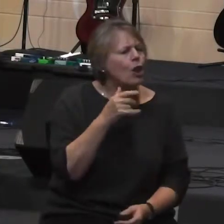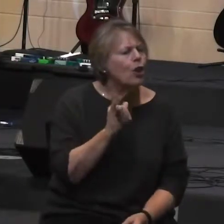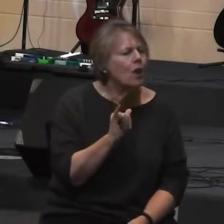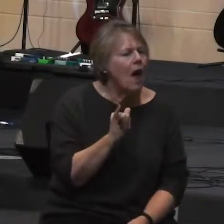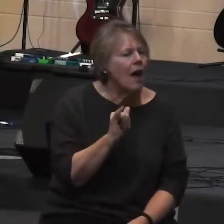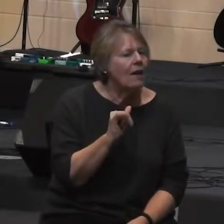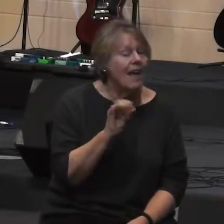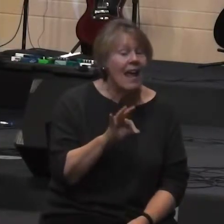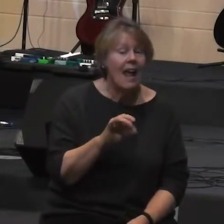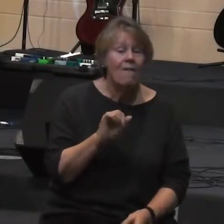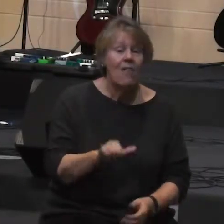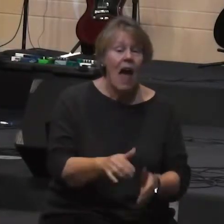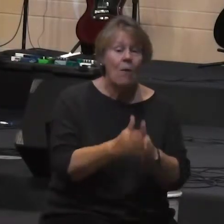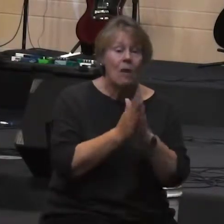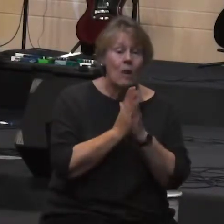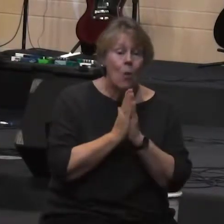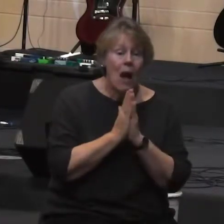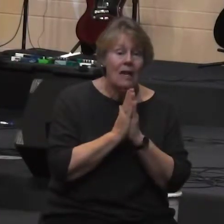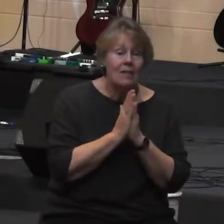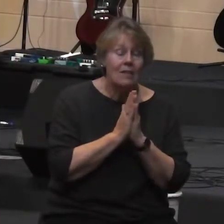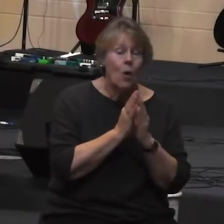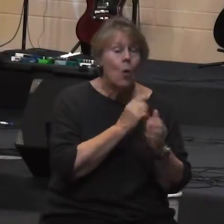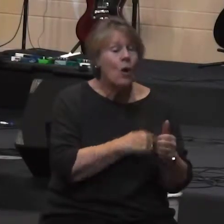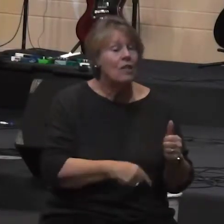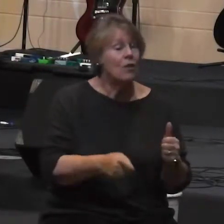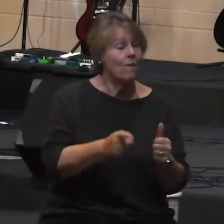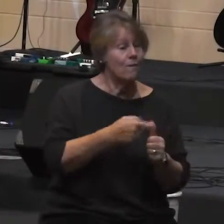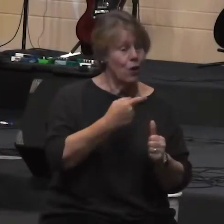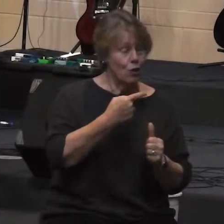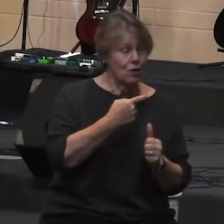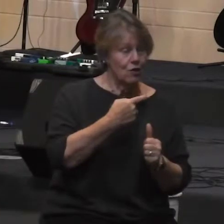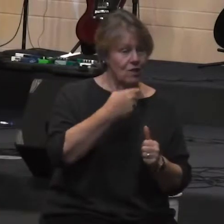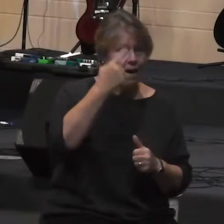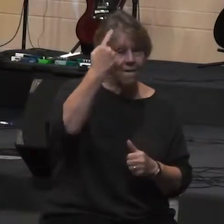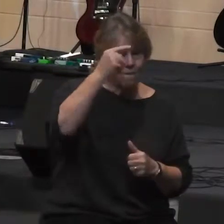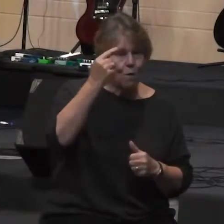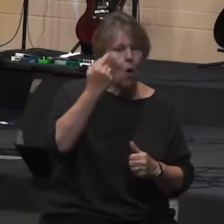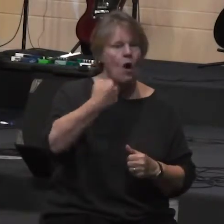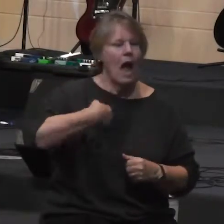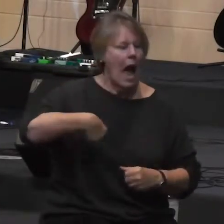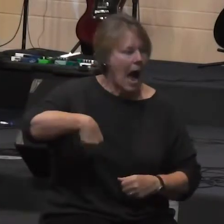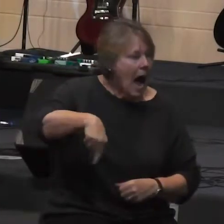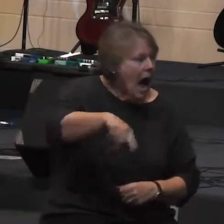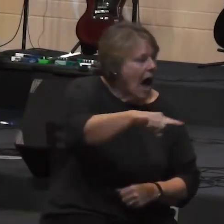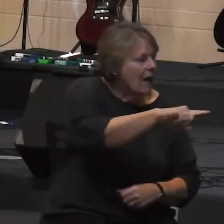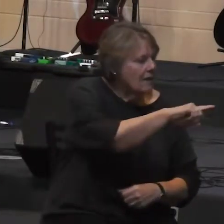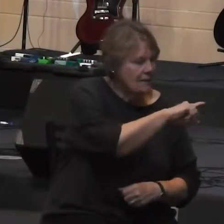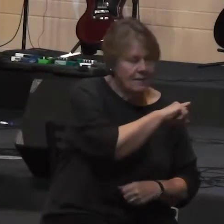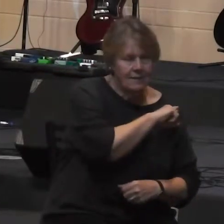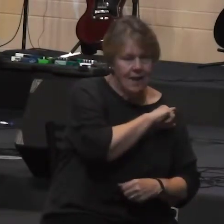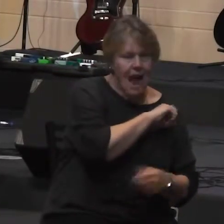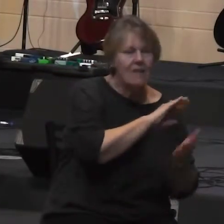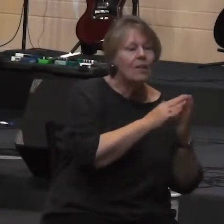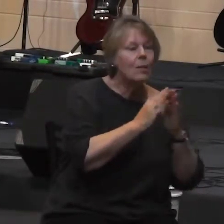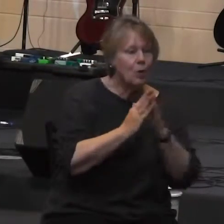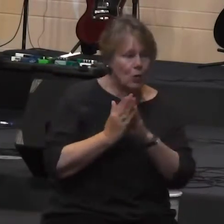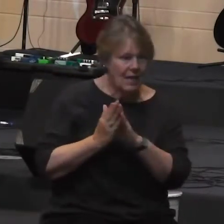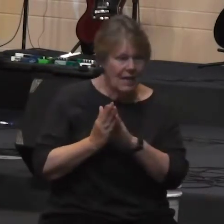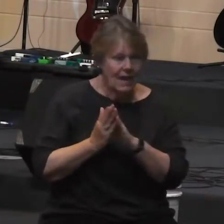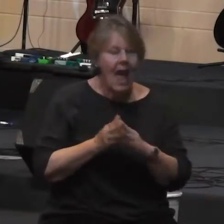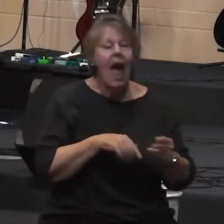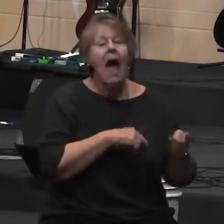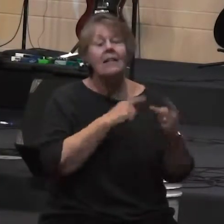was first for us as a community and then for me as part of it